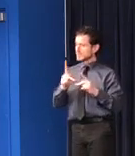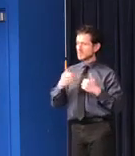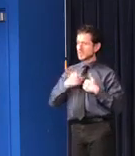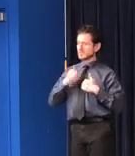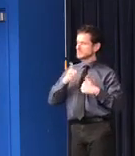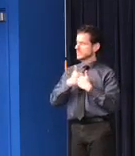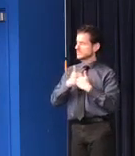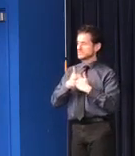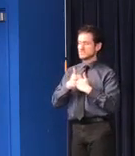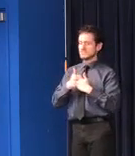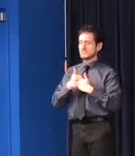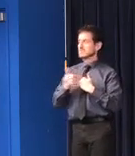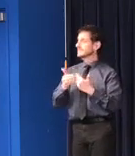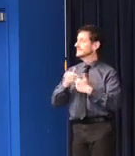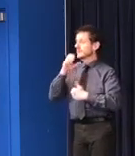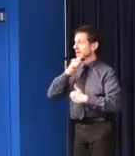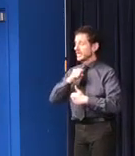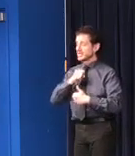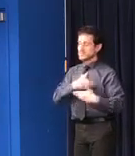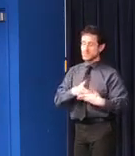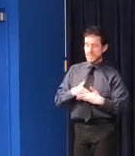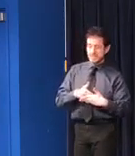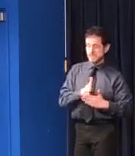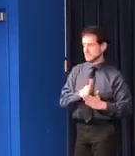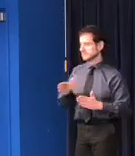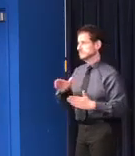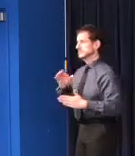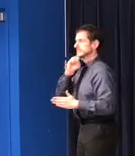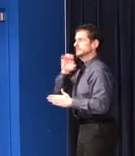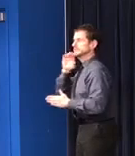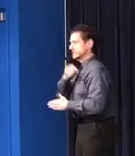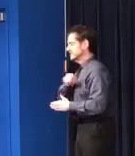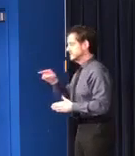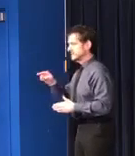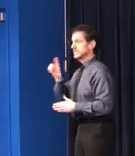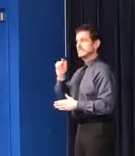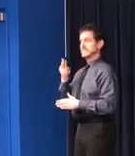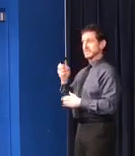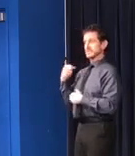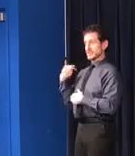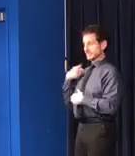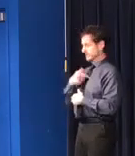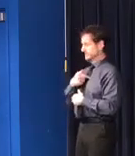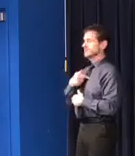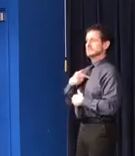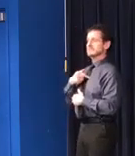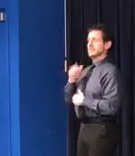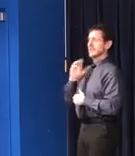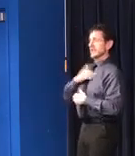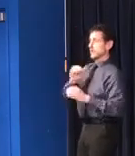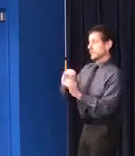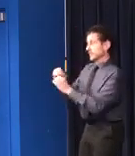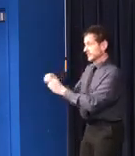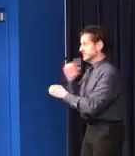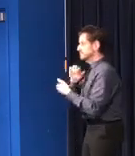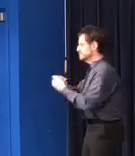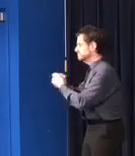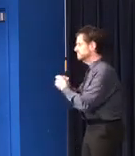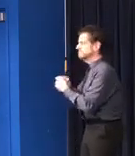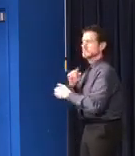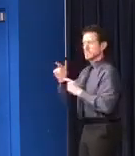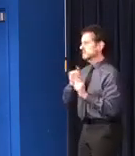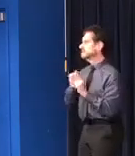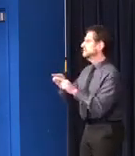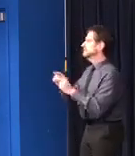prenatal to older adulthood, DHS and its partner organizations are often the first place people turn to for